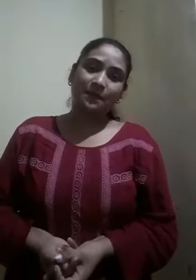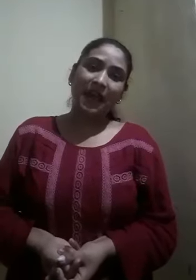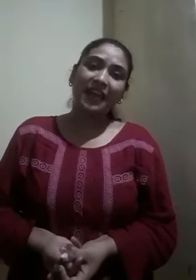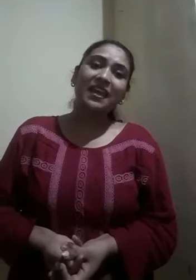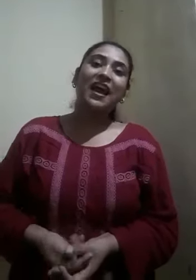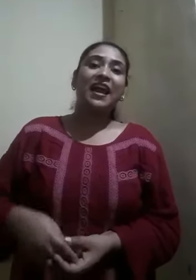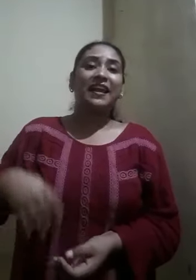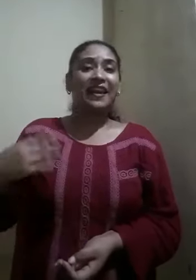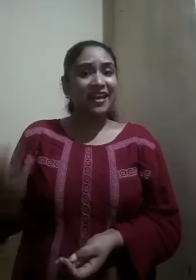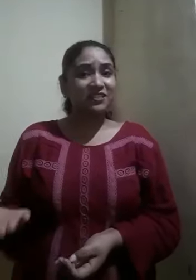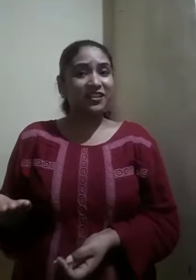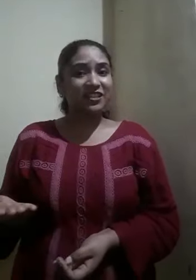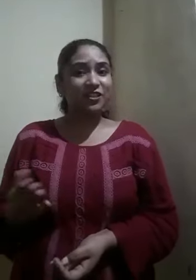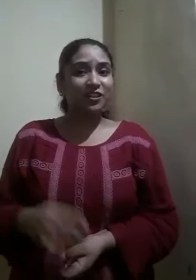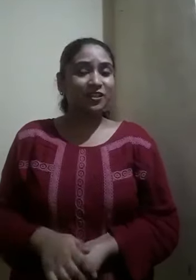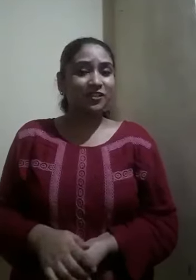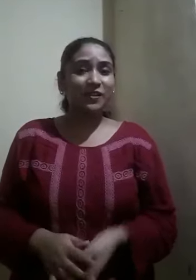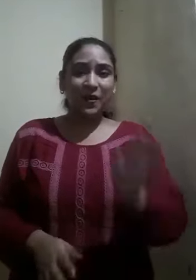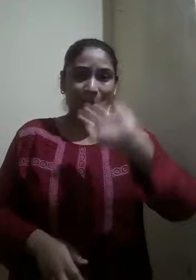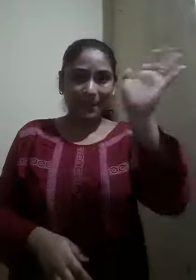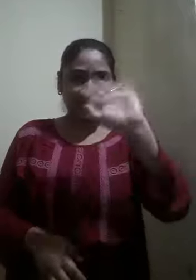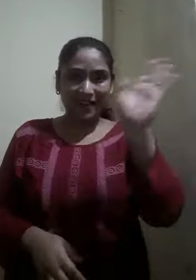my next video. Bye bye.